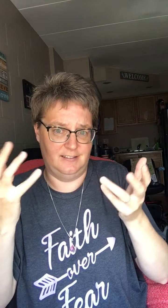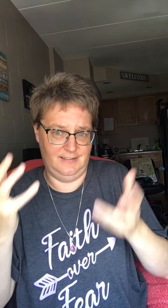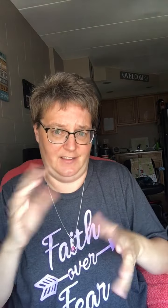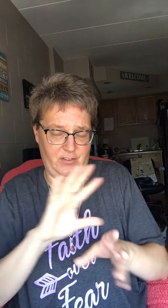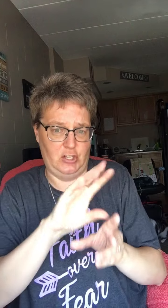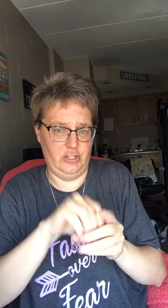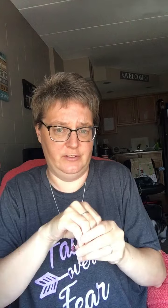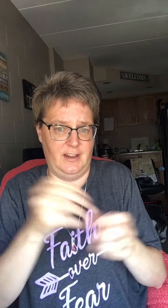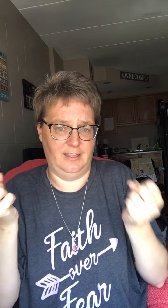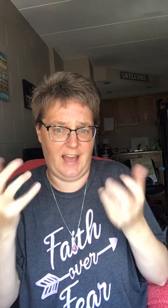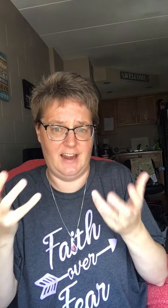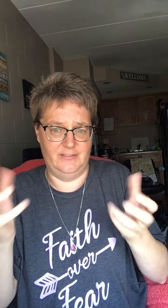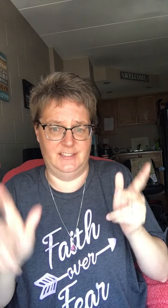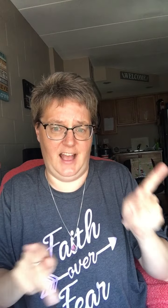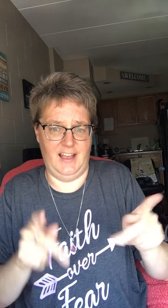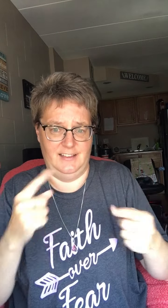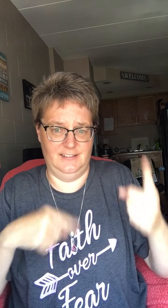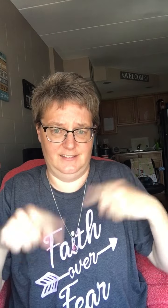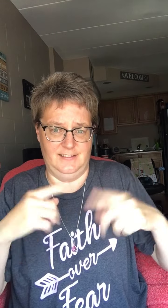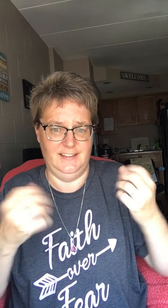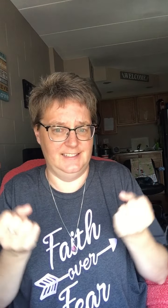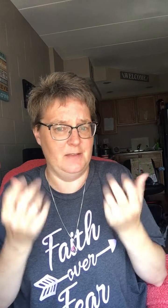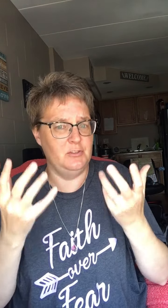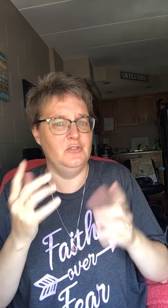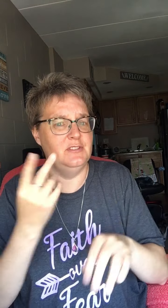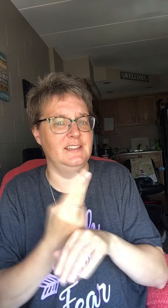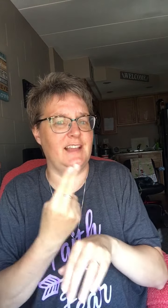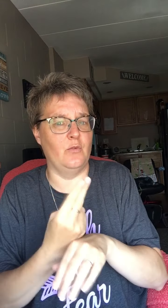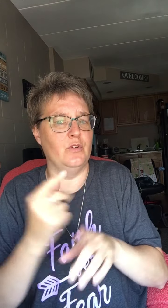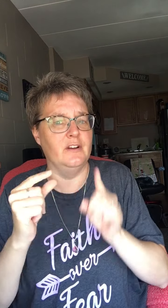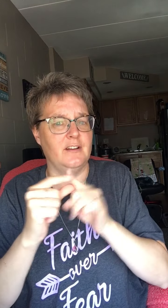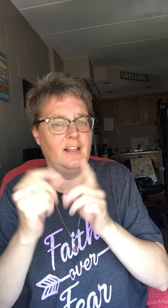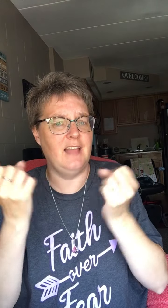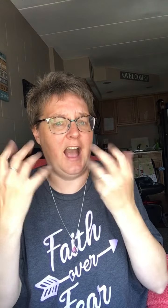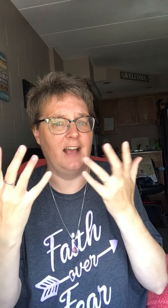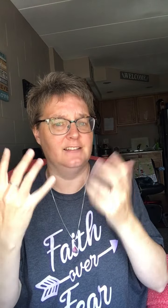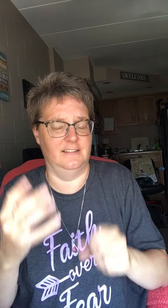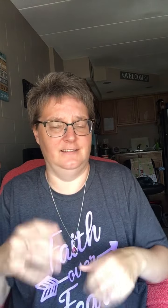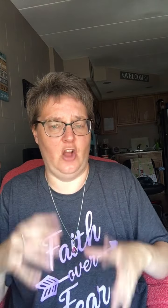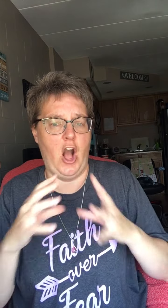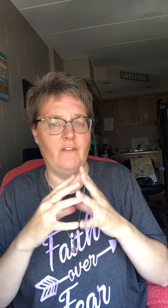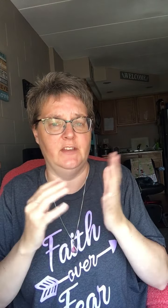I've included a lot of signs. See, I'm using that word a lot. Often.